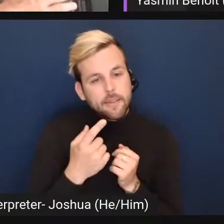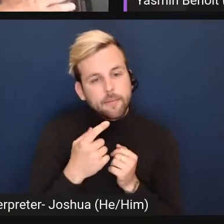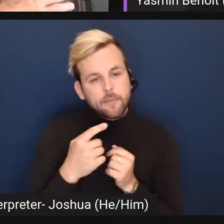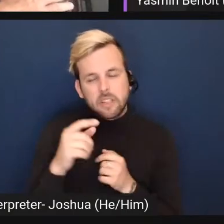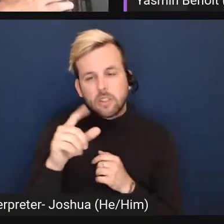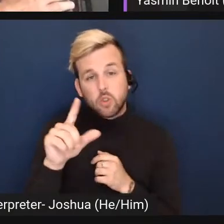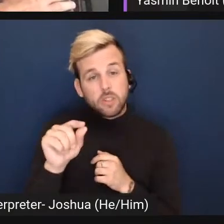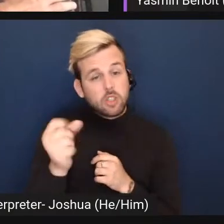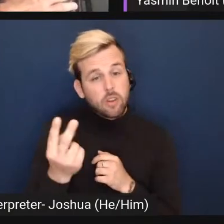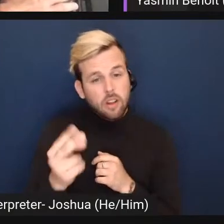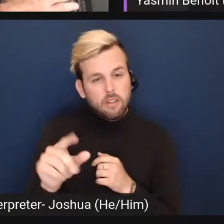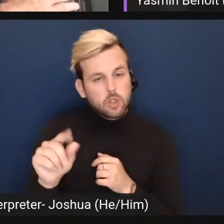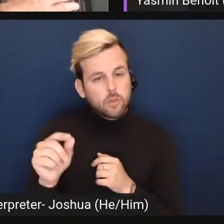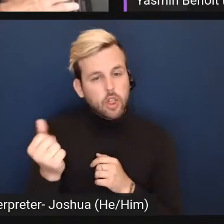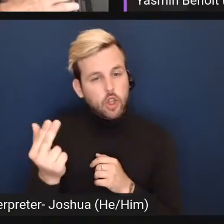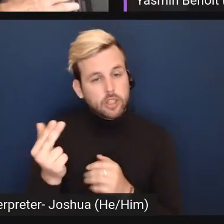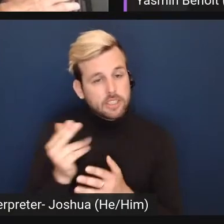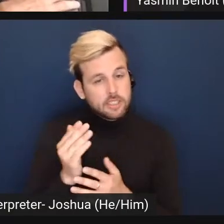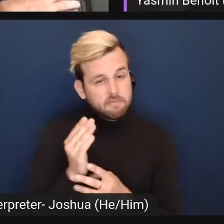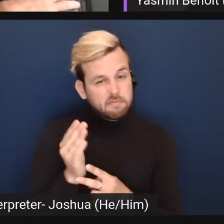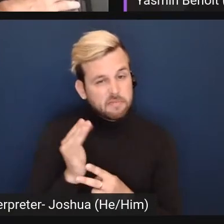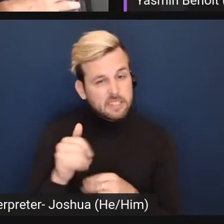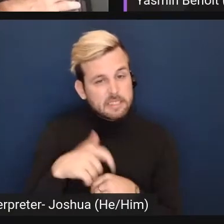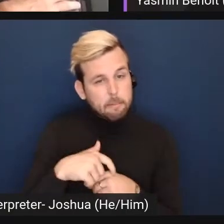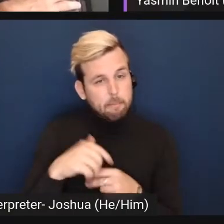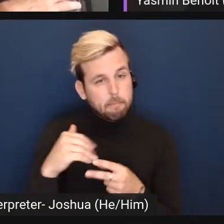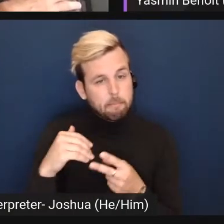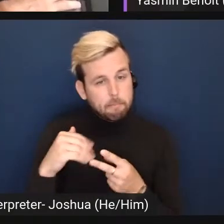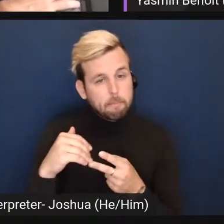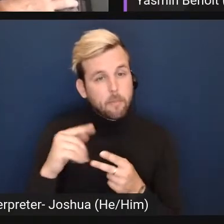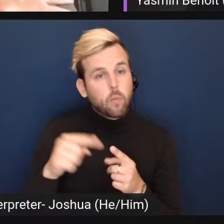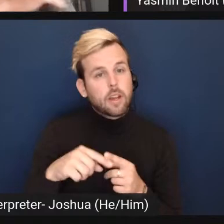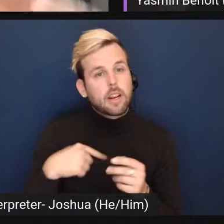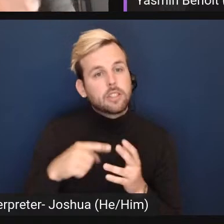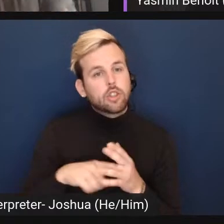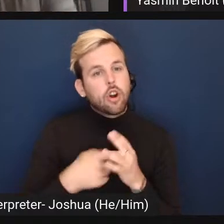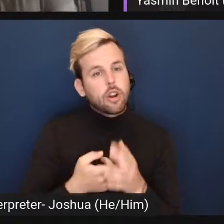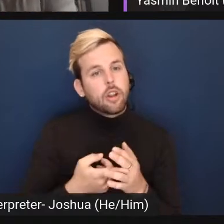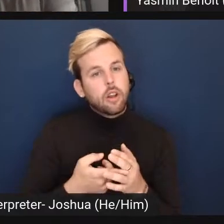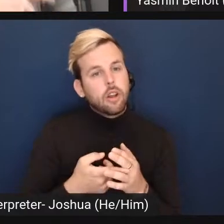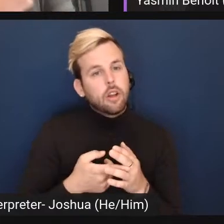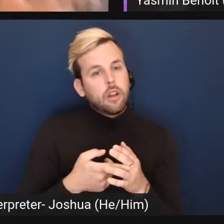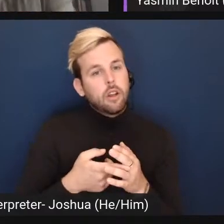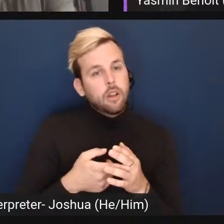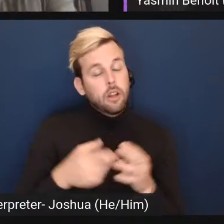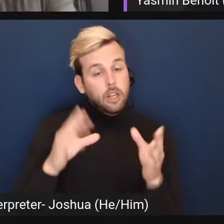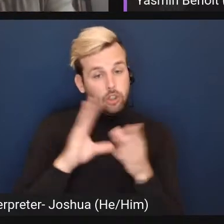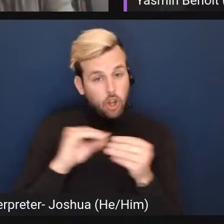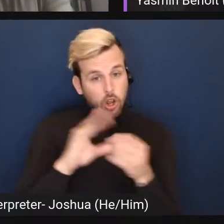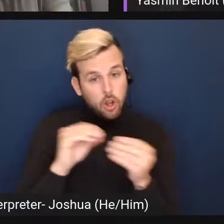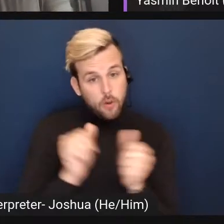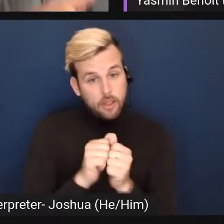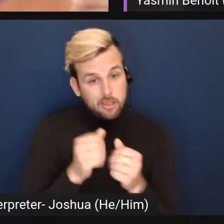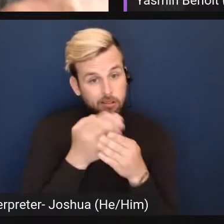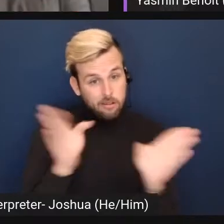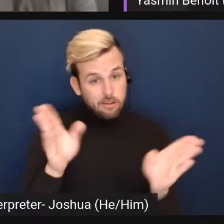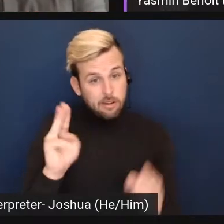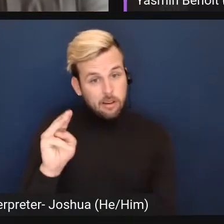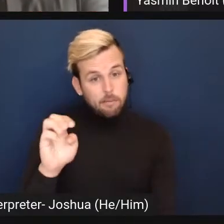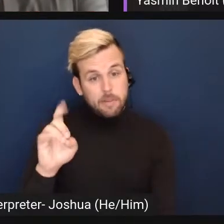2012 or 2013 is when I started, when giving talks and talking to the press,